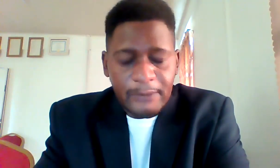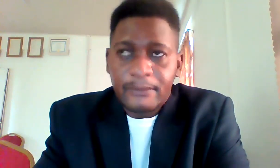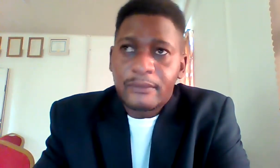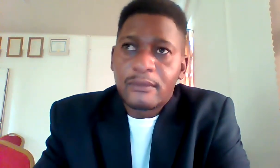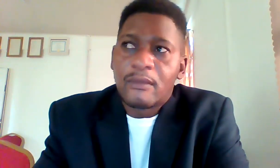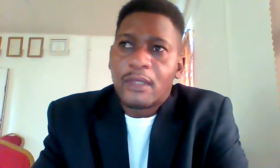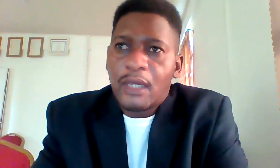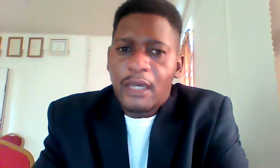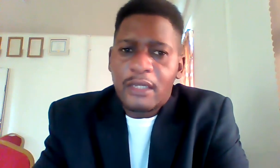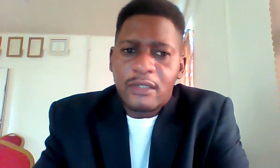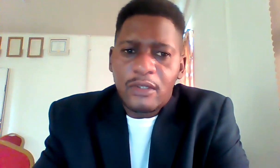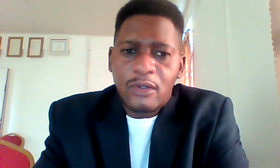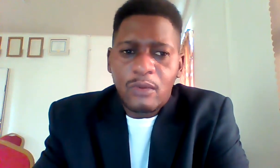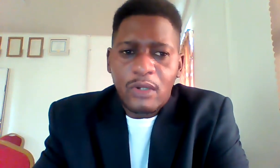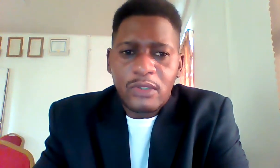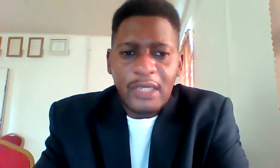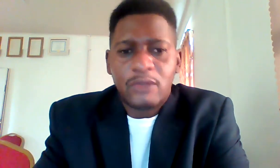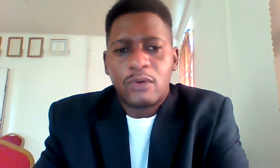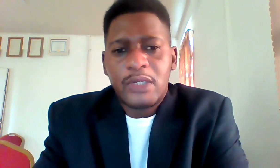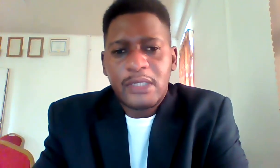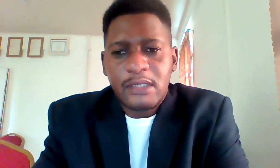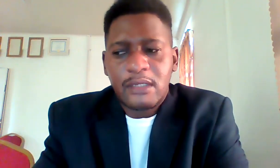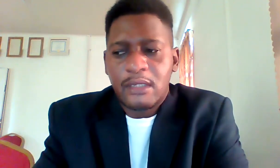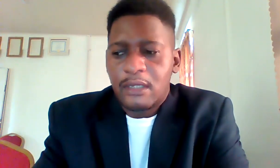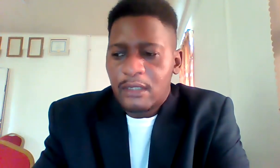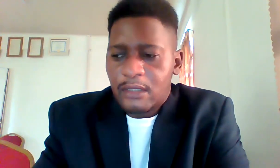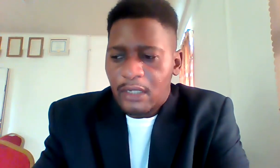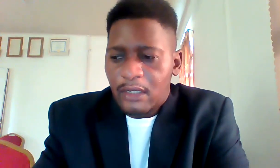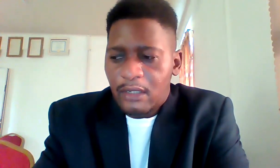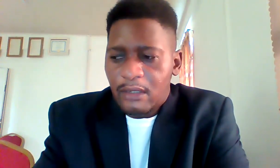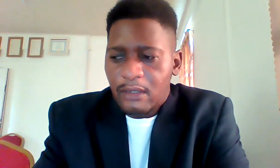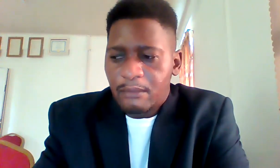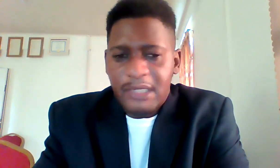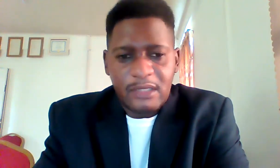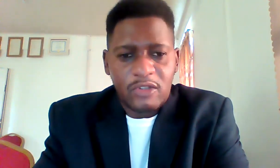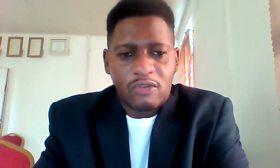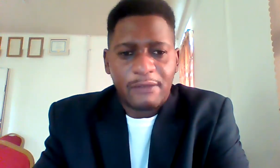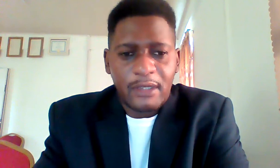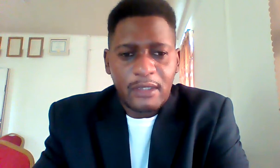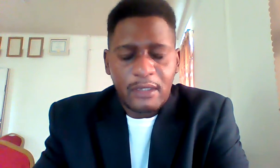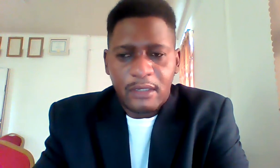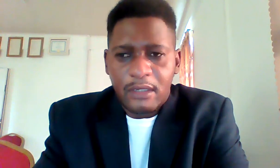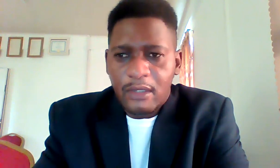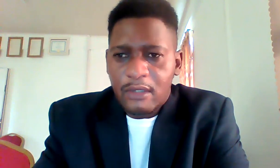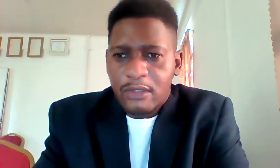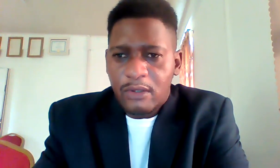and you want to increase the business traffic so